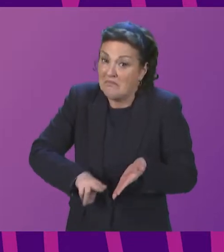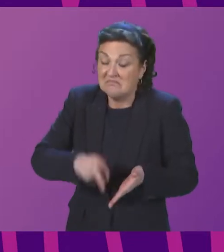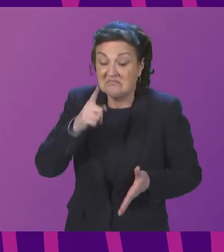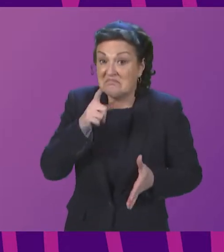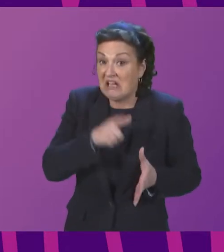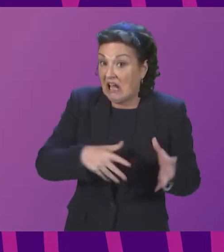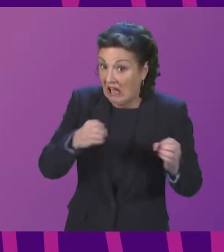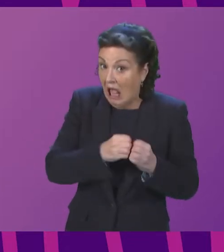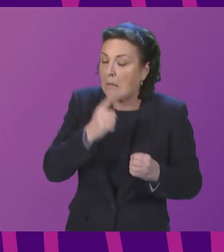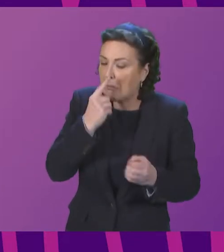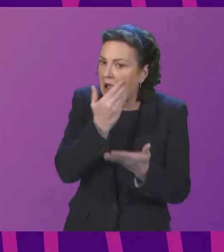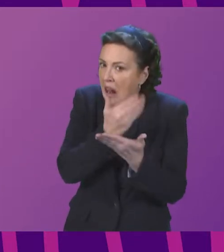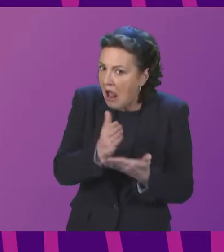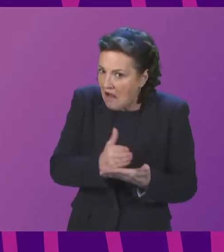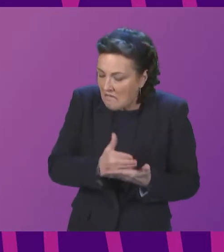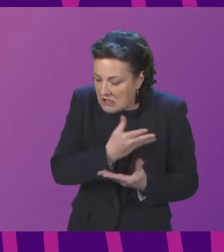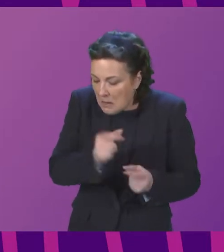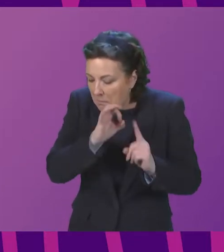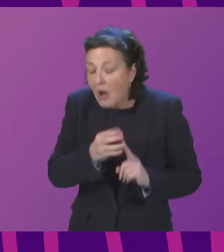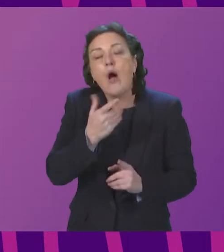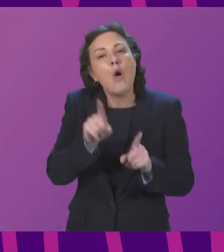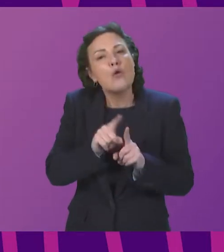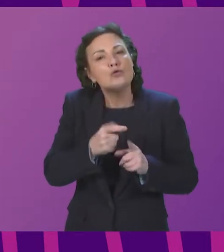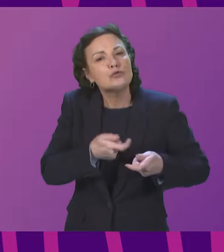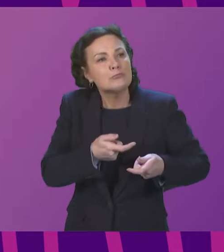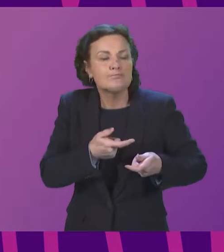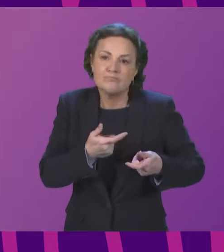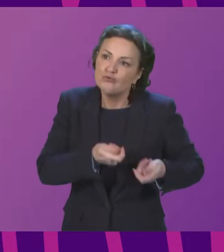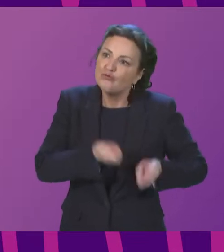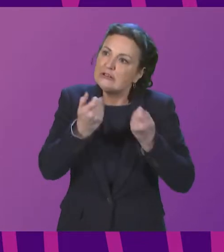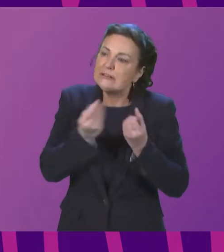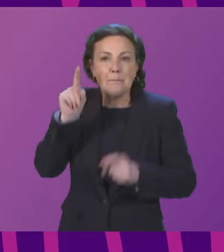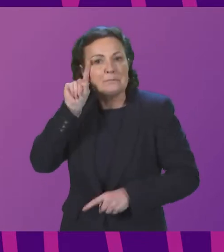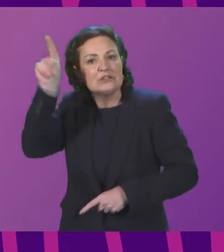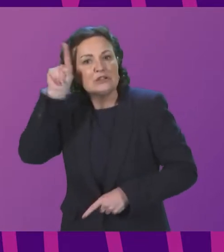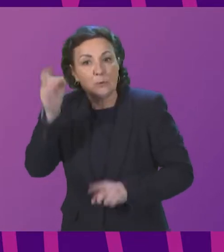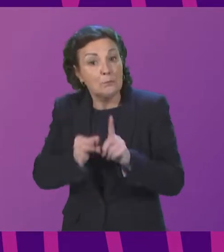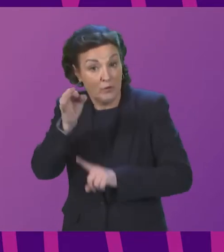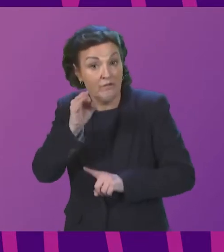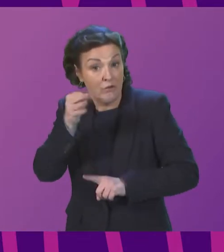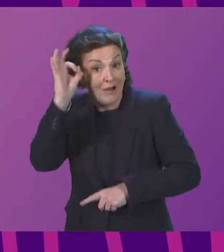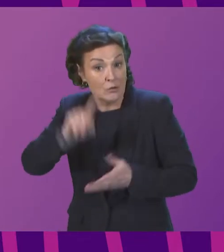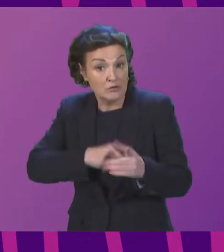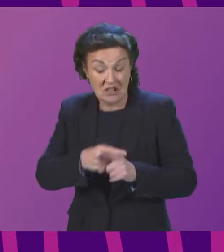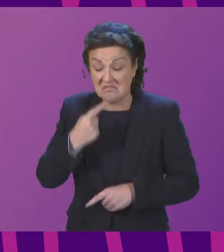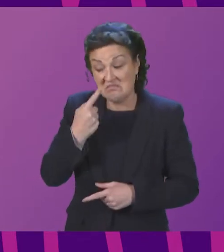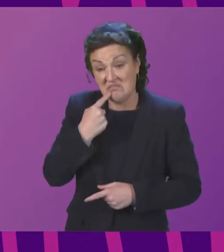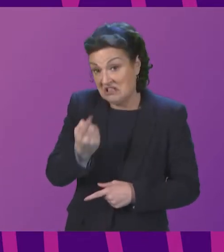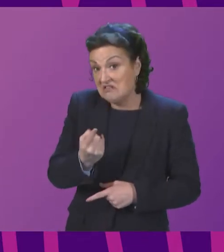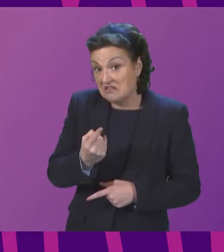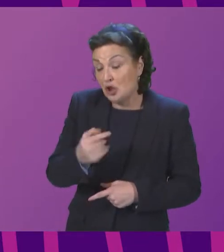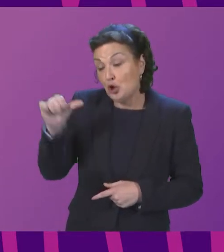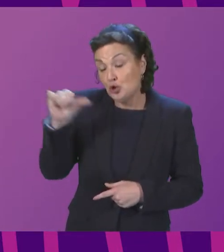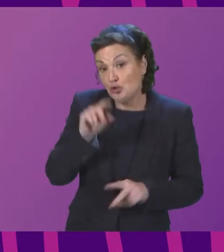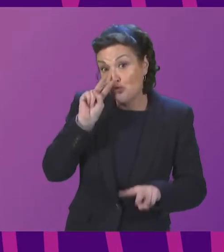clarifies a number of points made by the petitioner and makes suggestions for improvements to the council tax system, including a review of the time between